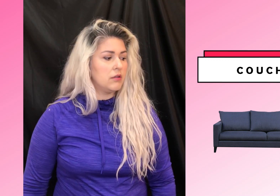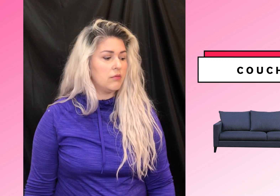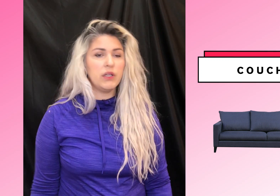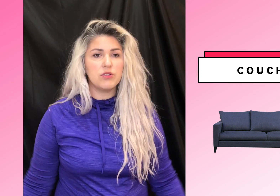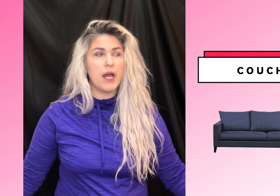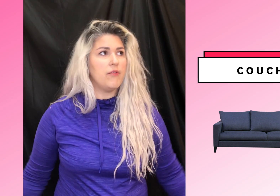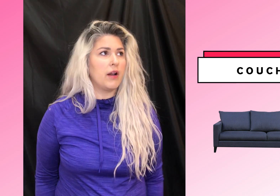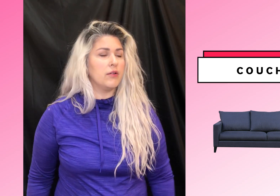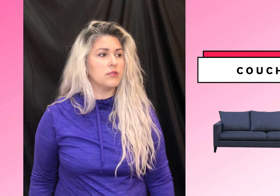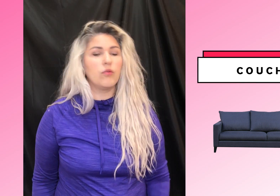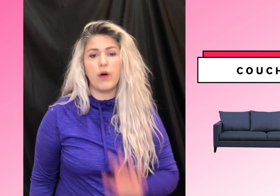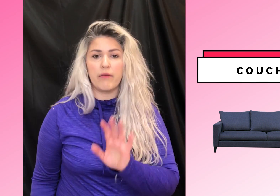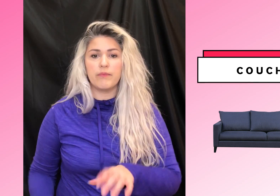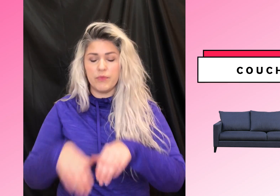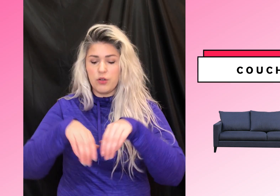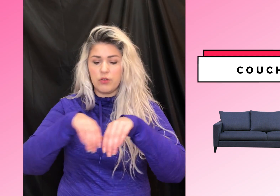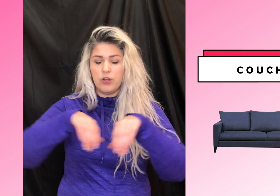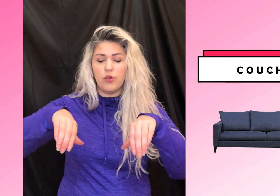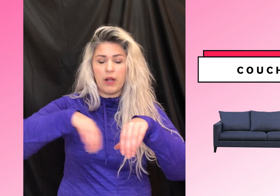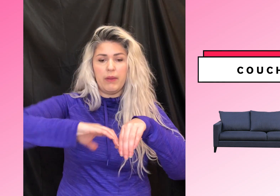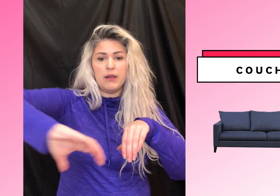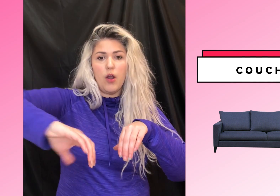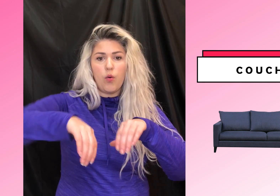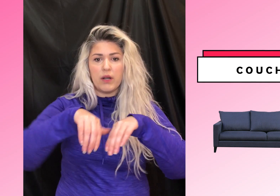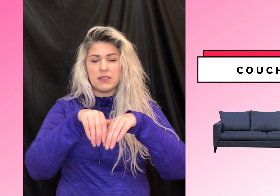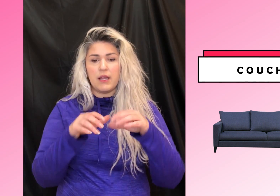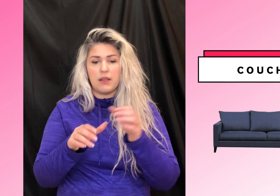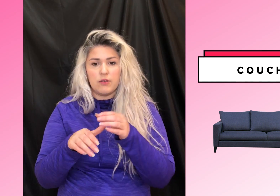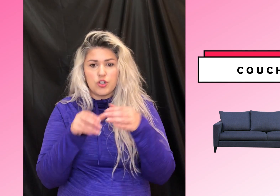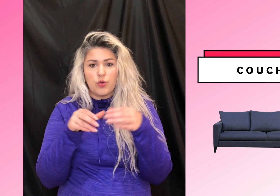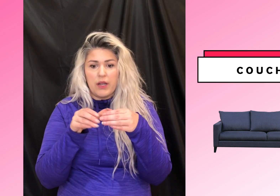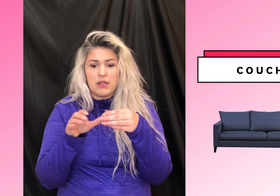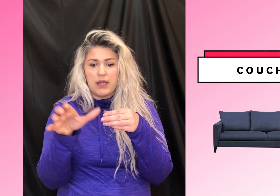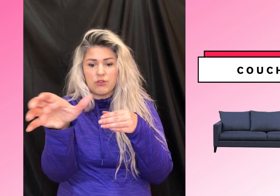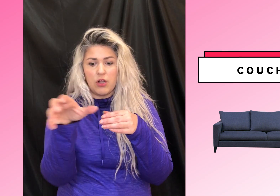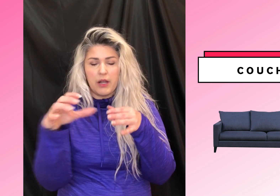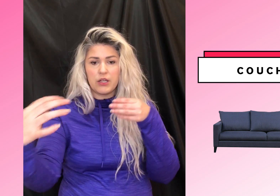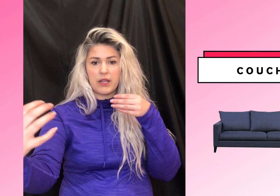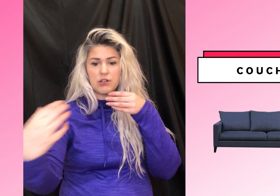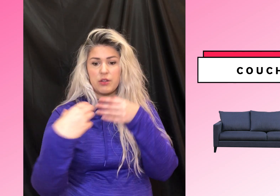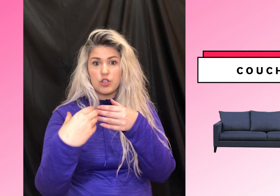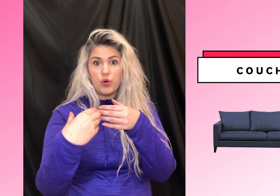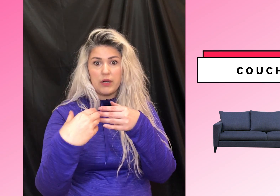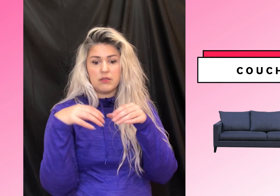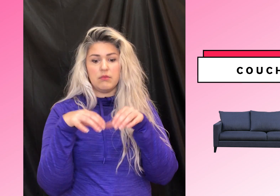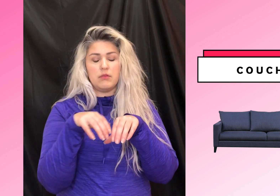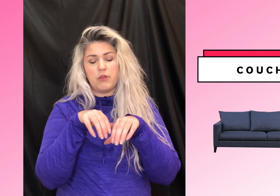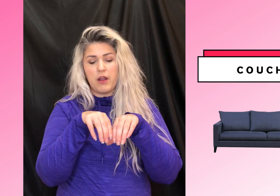We used to have one of those, whatever. You, you know what I mean? Where it's like the short end of the couch and long end of the couch that they're joined. Right?